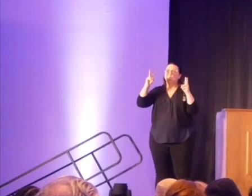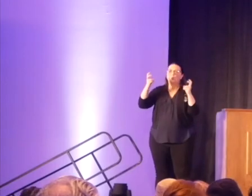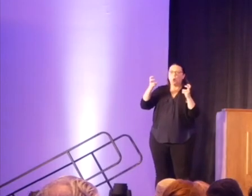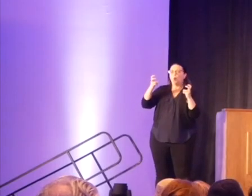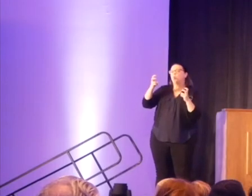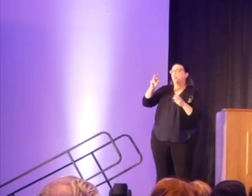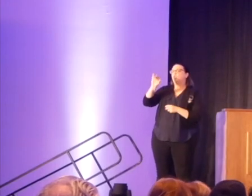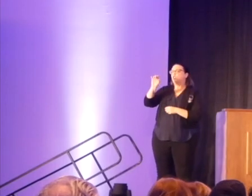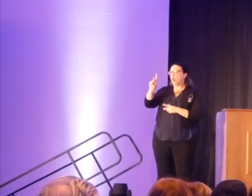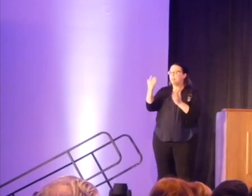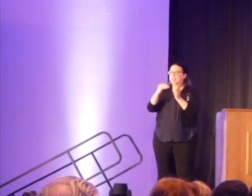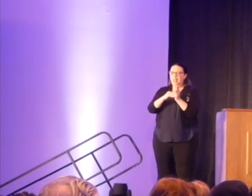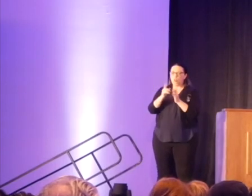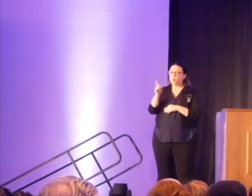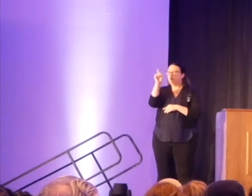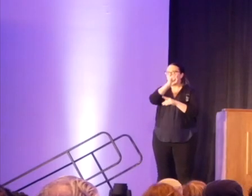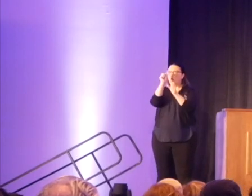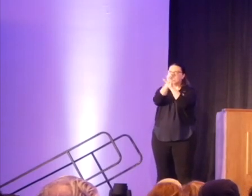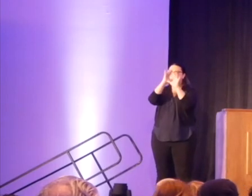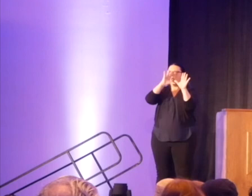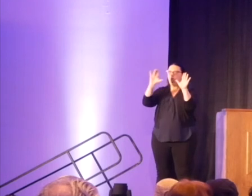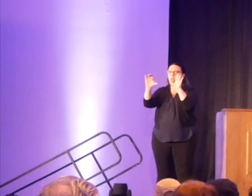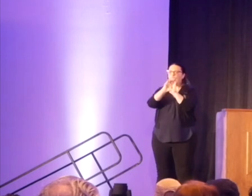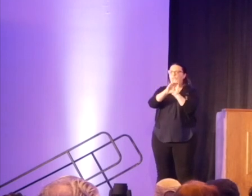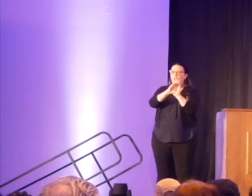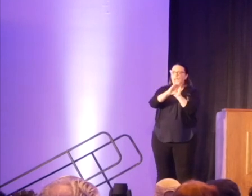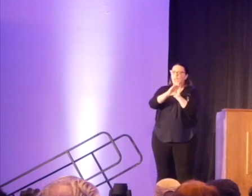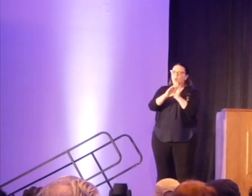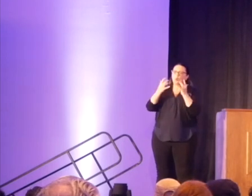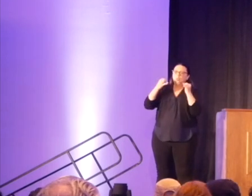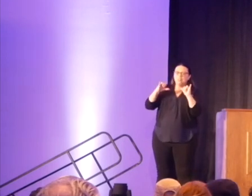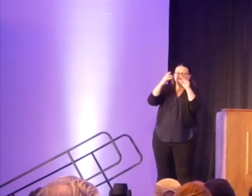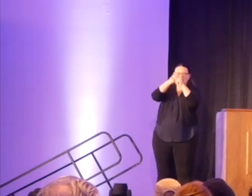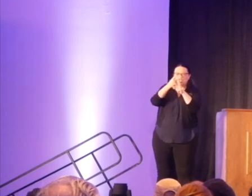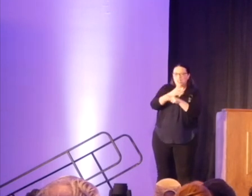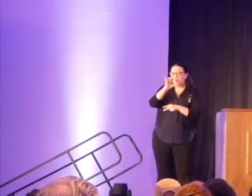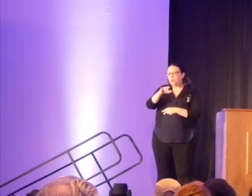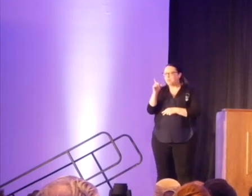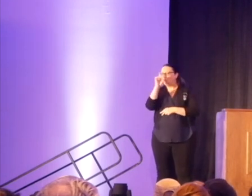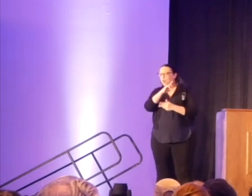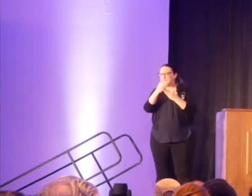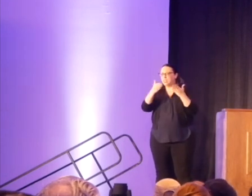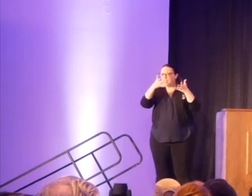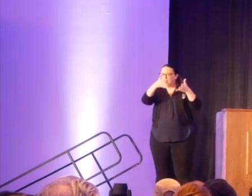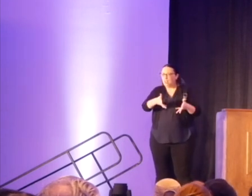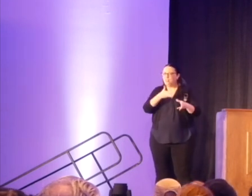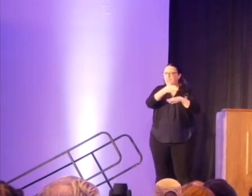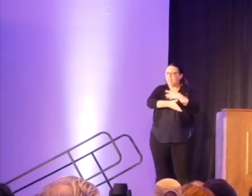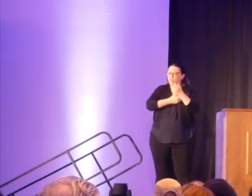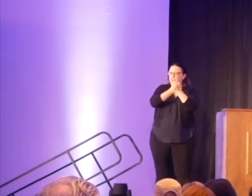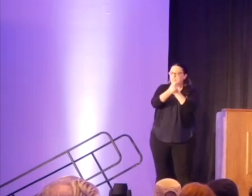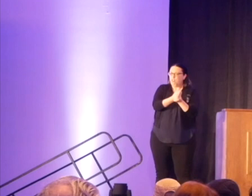images, and people are still working through the false residuals of slavery. America is still dealing with its